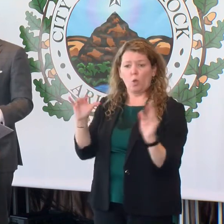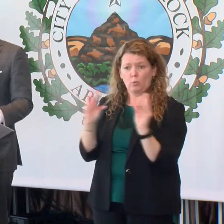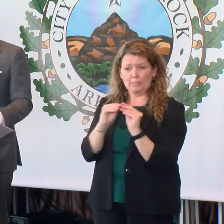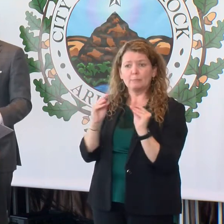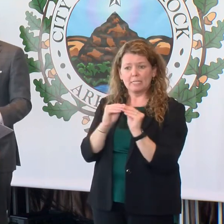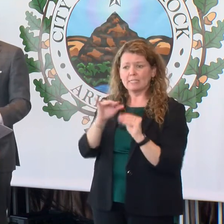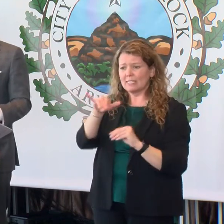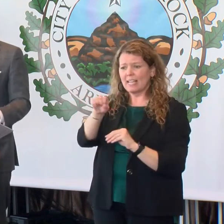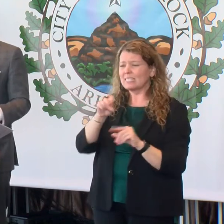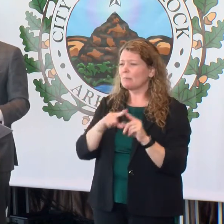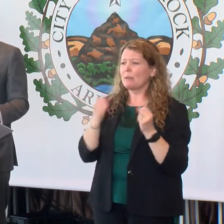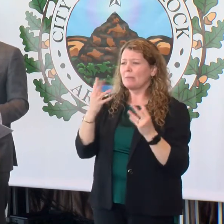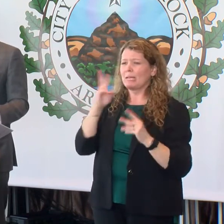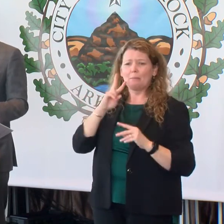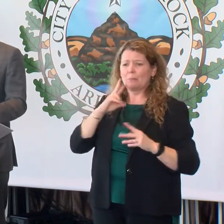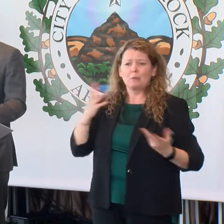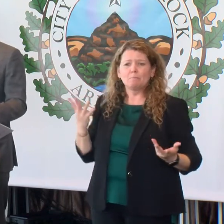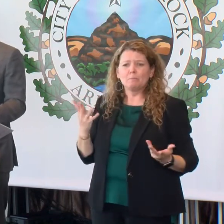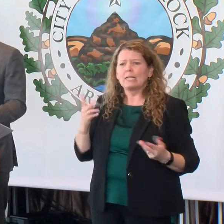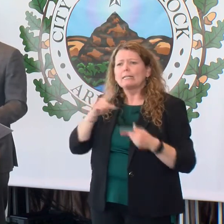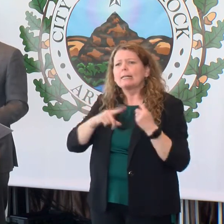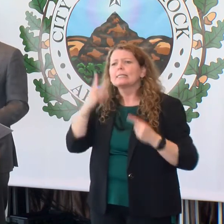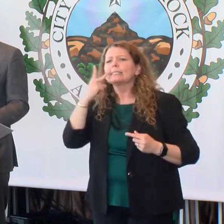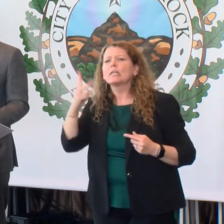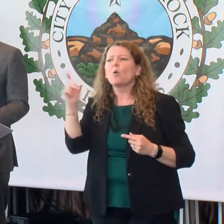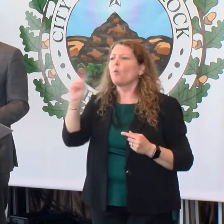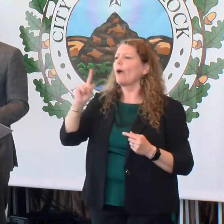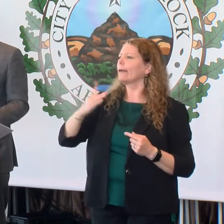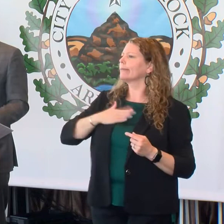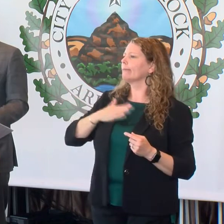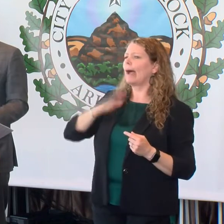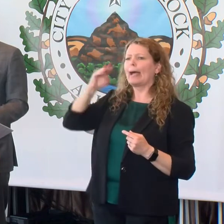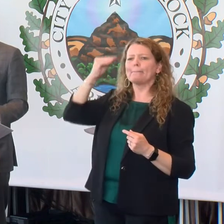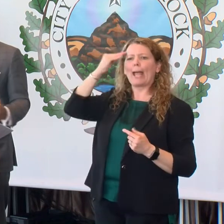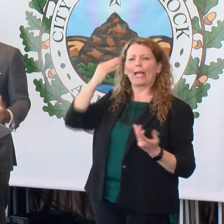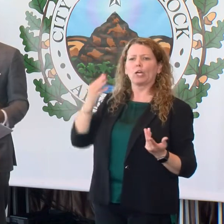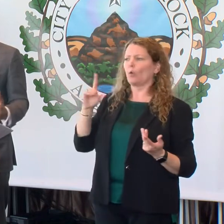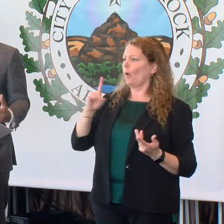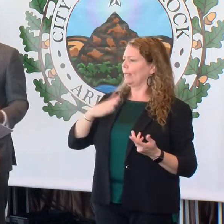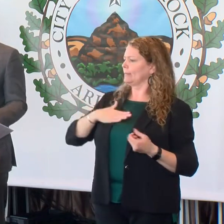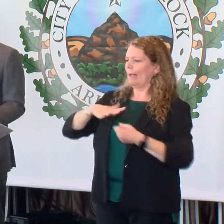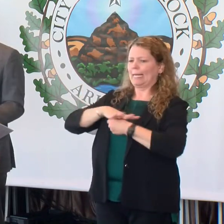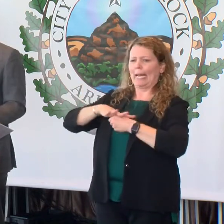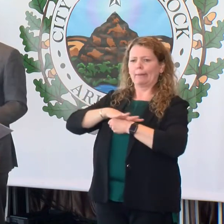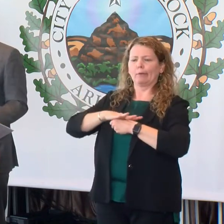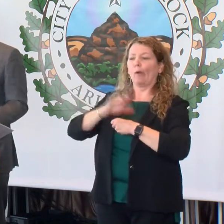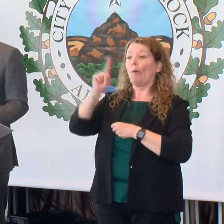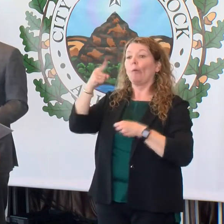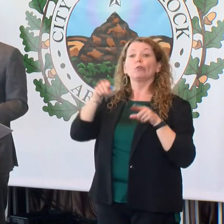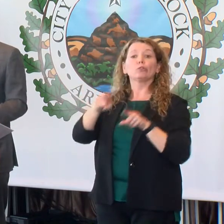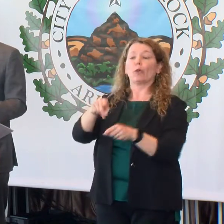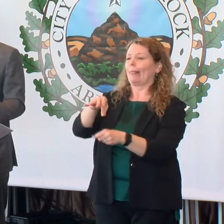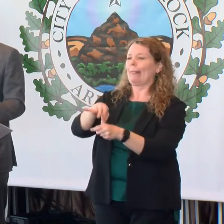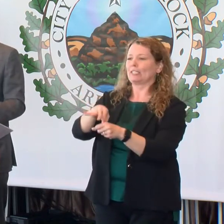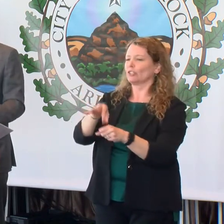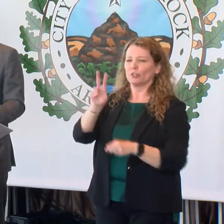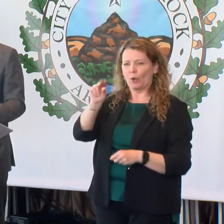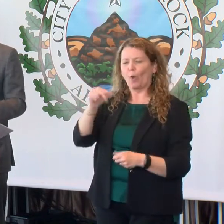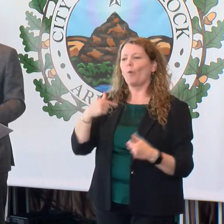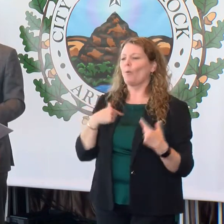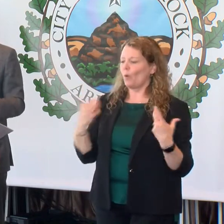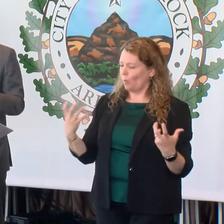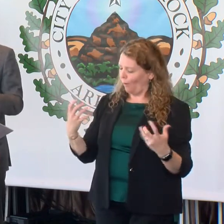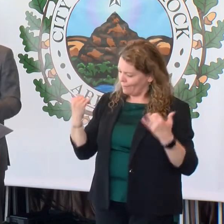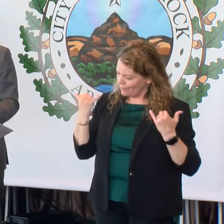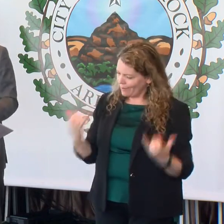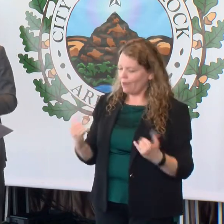many residents don't get a chance to see their mayor in their neighborhoods outside of an election year. And this is the reason why,